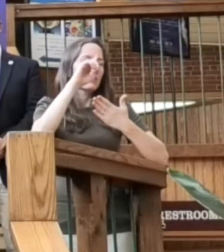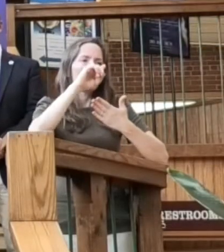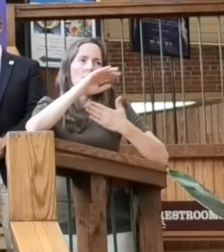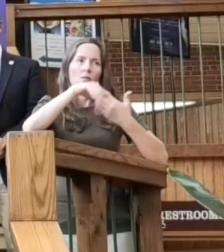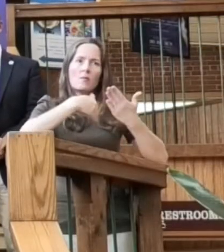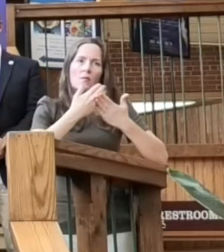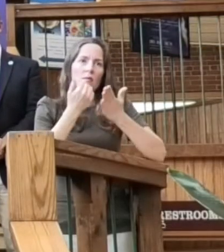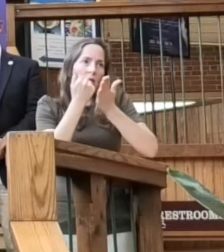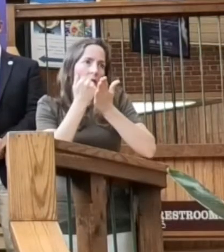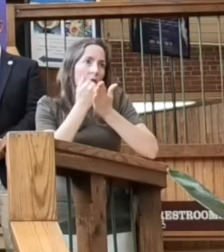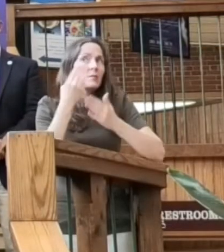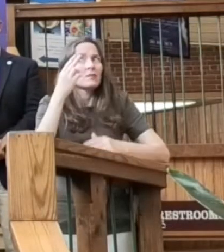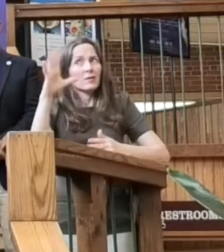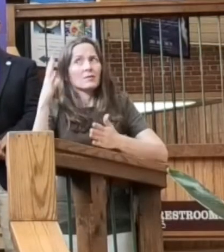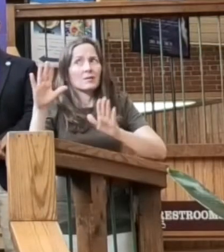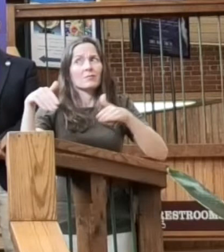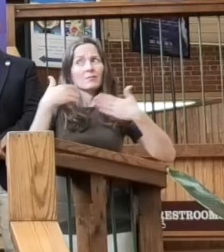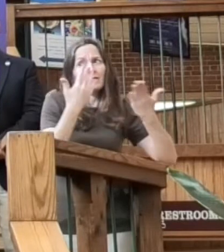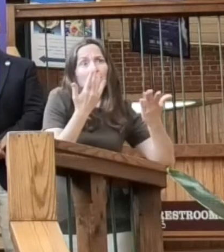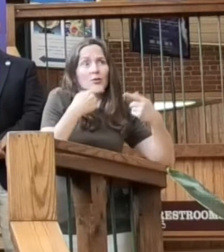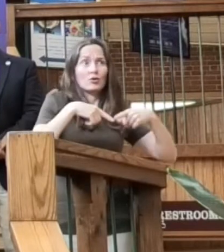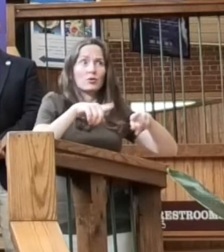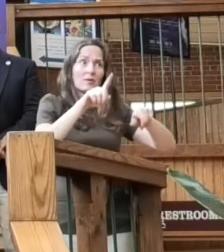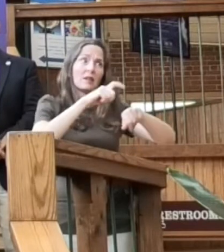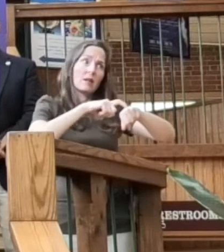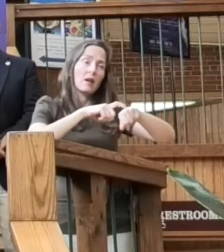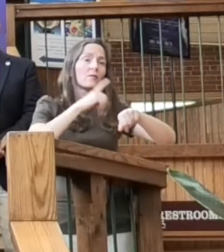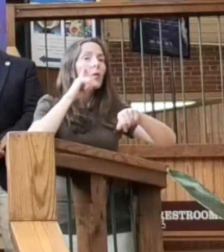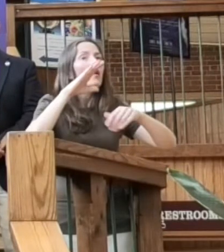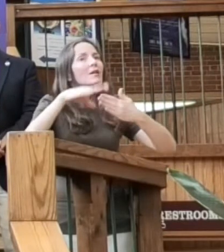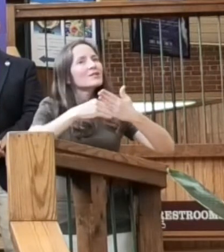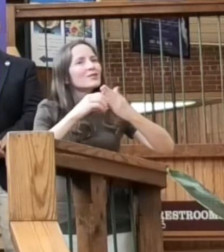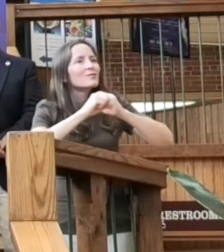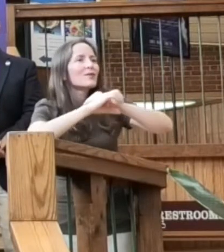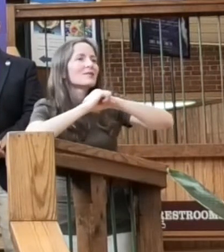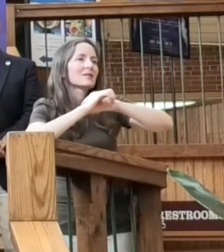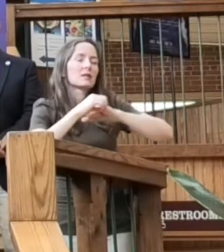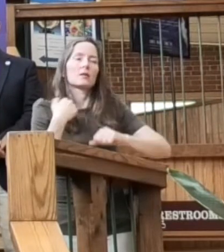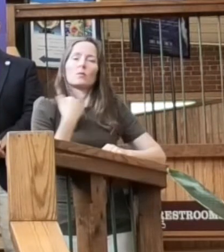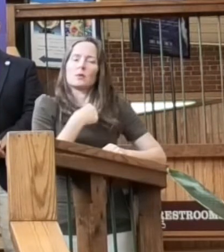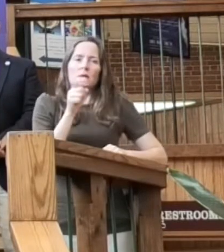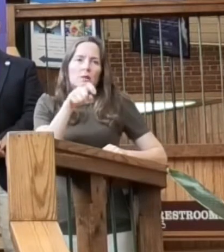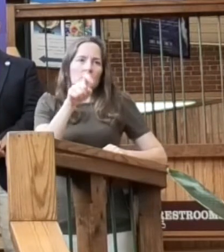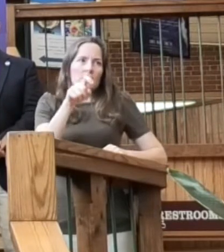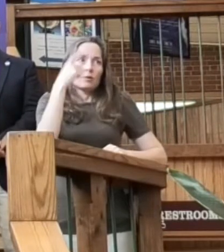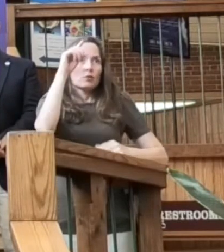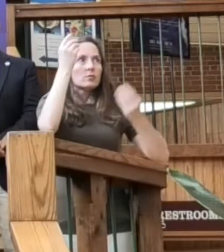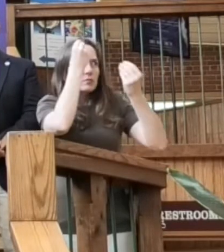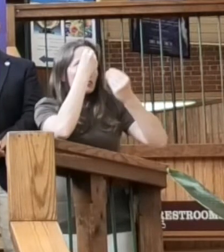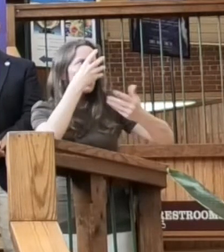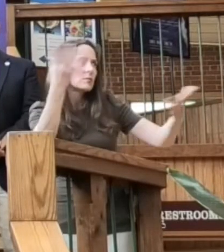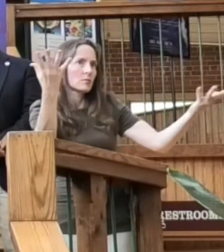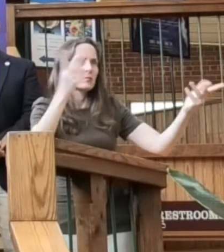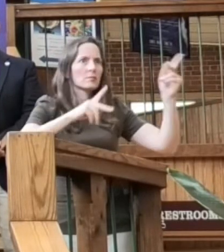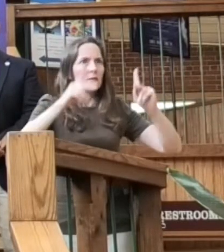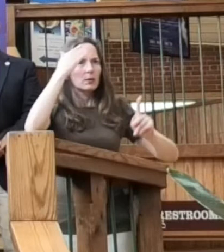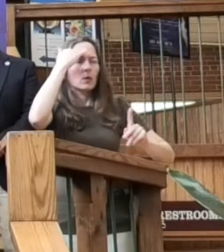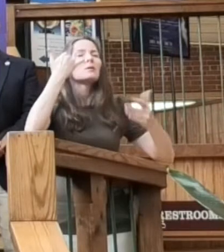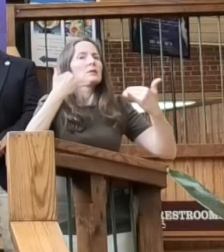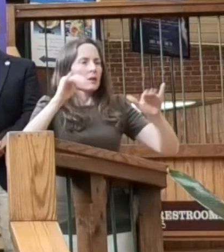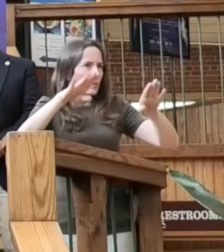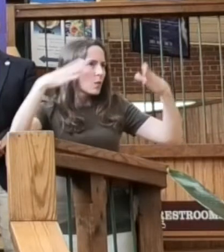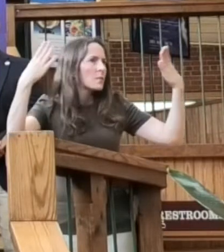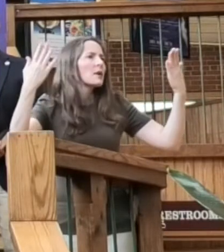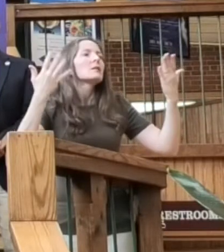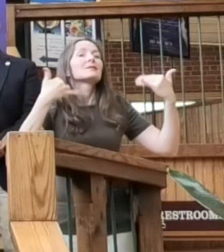provided during that time for the additional marketing effort that we needed to let people know that we are here baking.